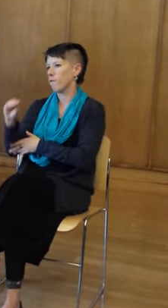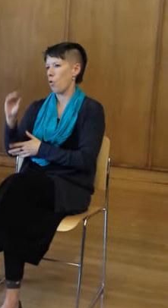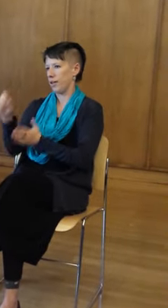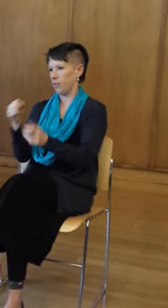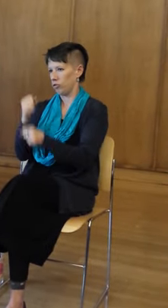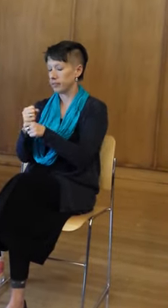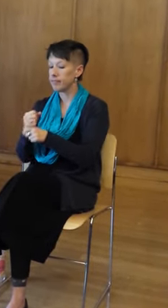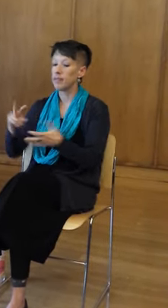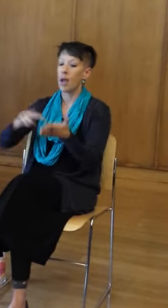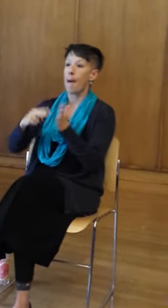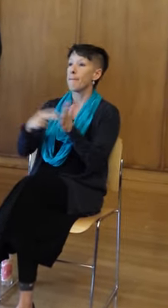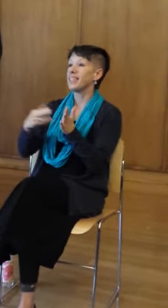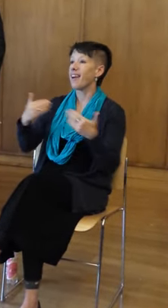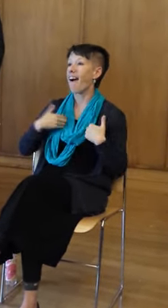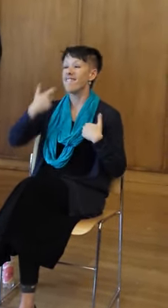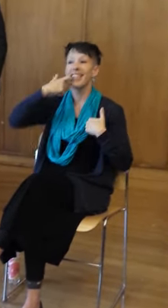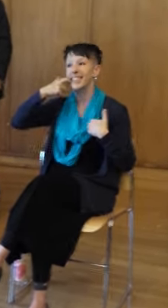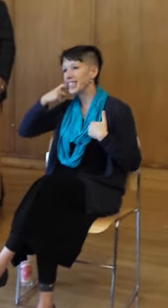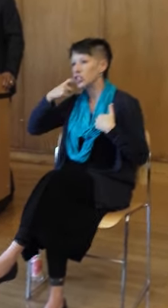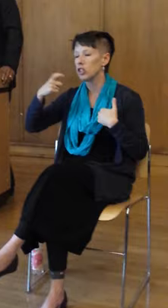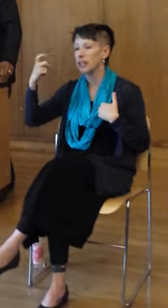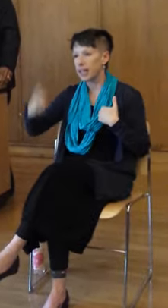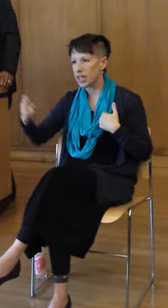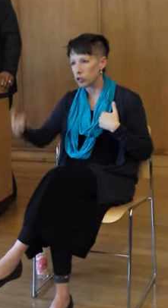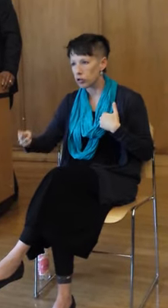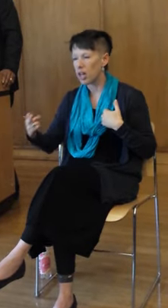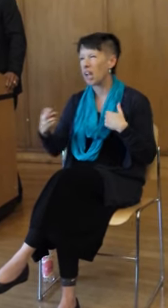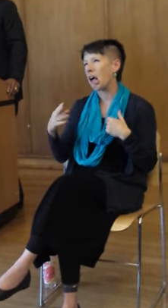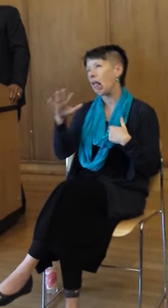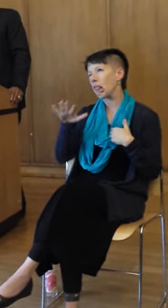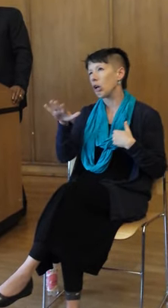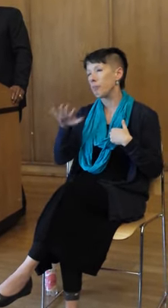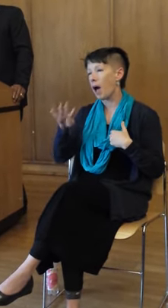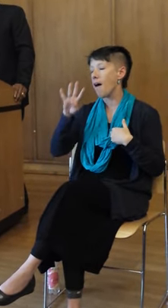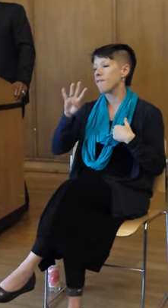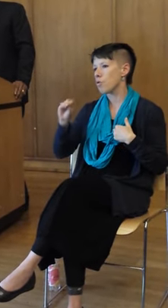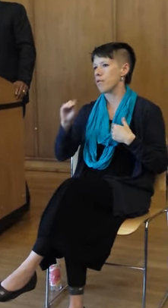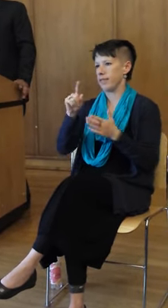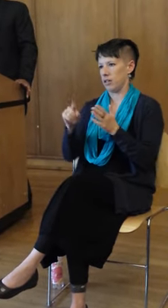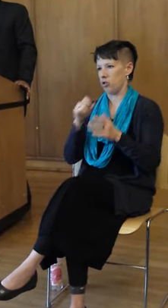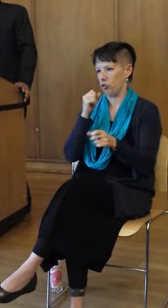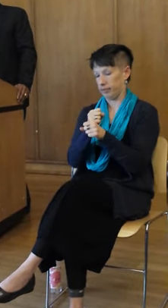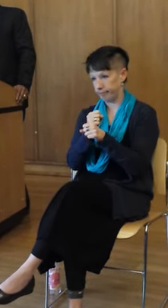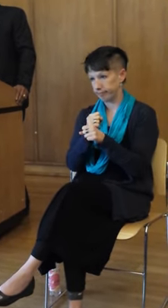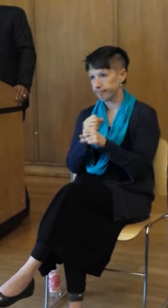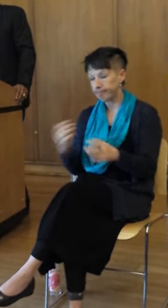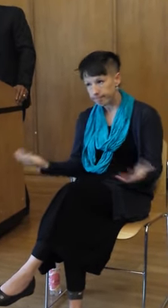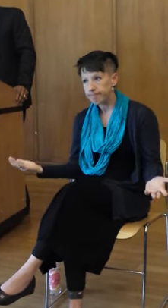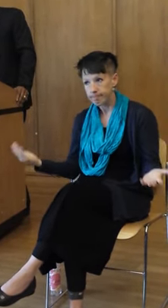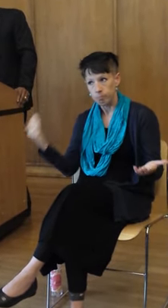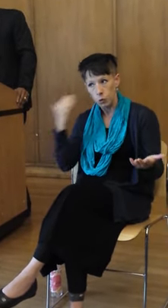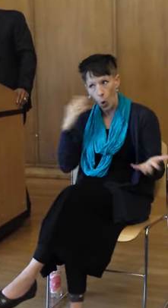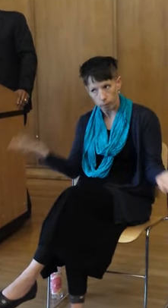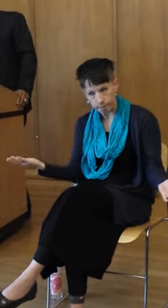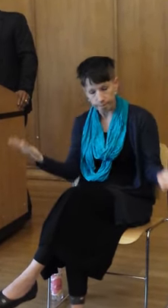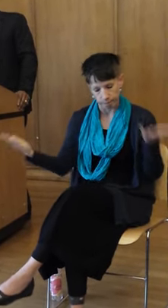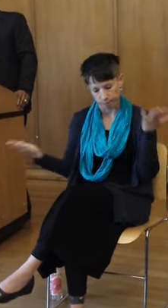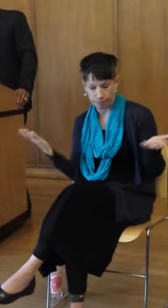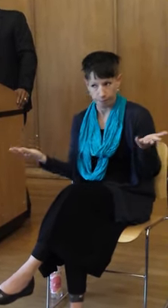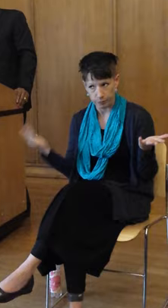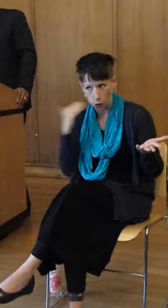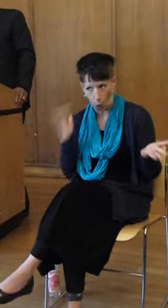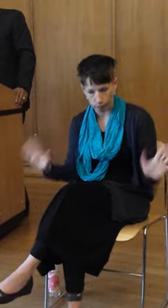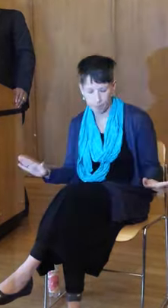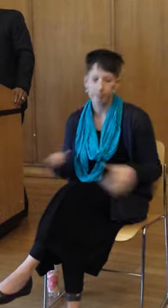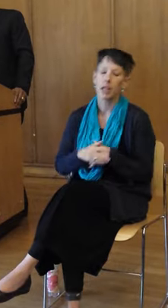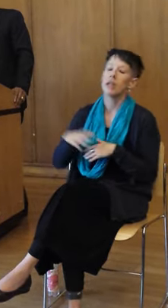That means I have an addiction history spanning a little more than four decades. So what that